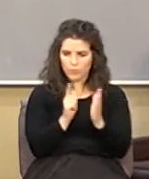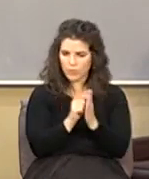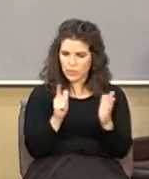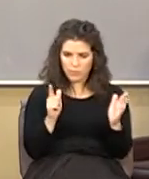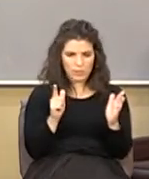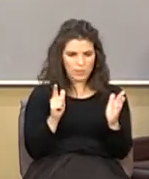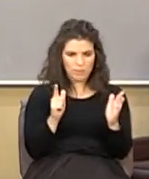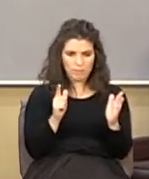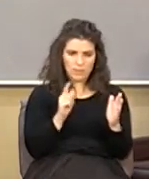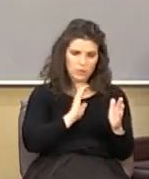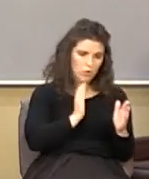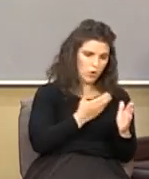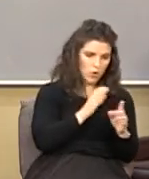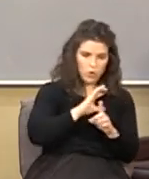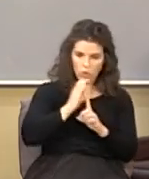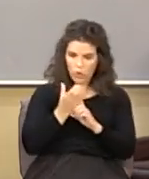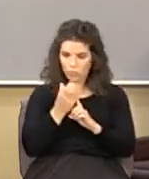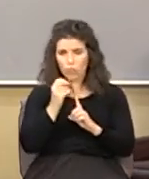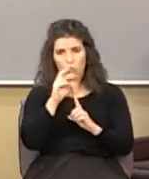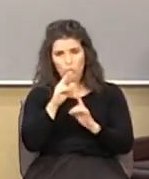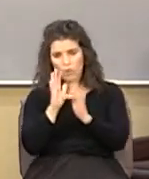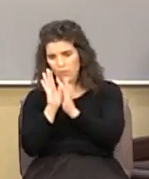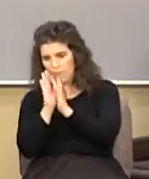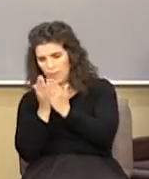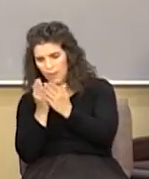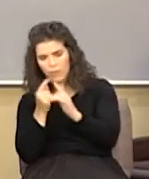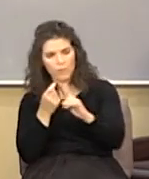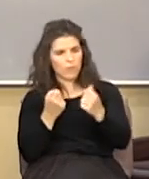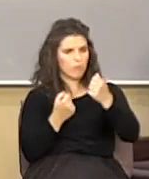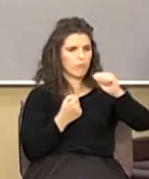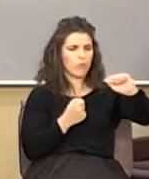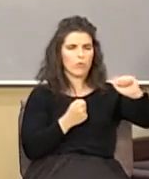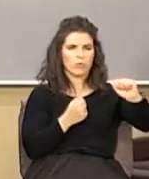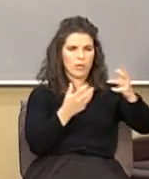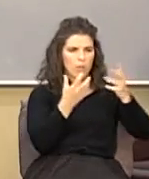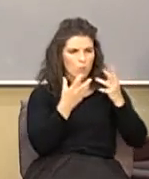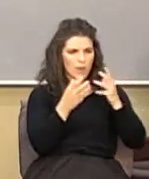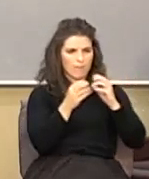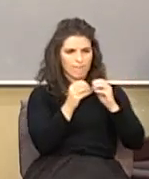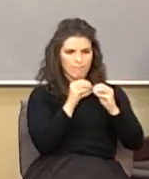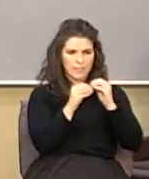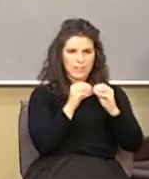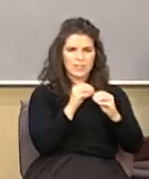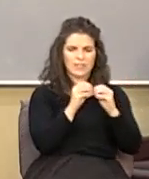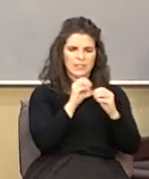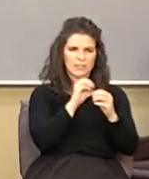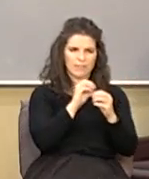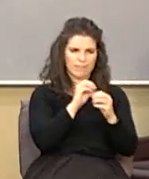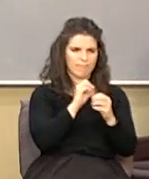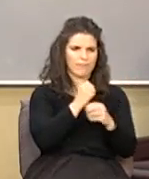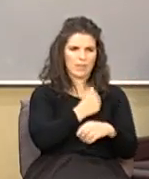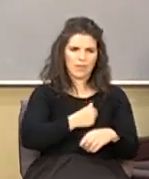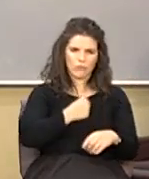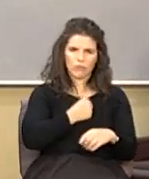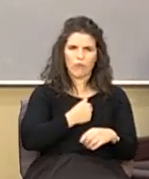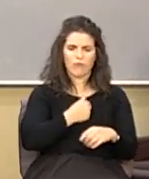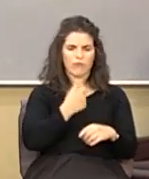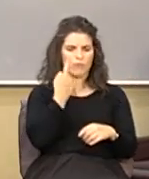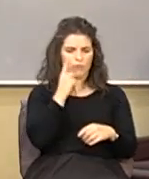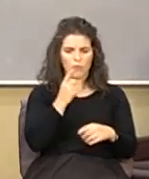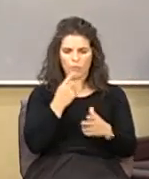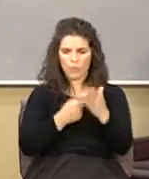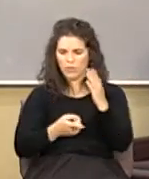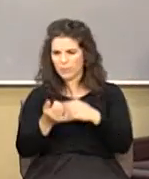prohibitive either in our culture or in the scripture from protesting and seeking redress against wrong that's something